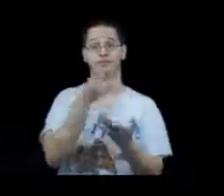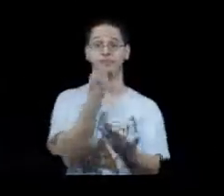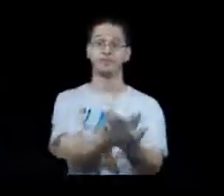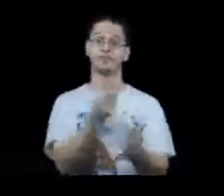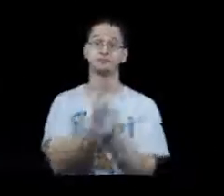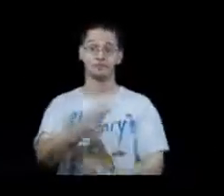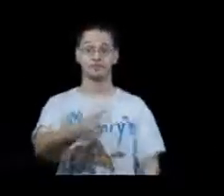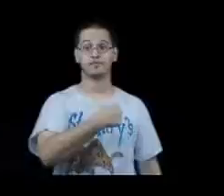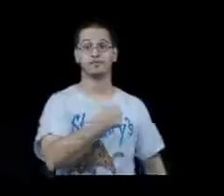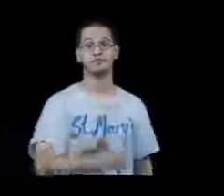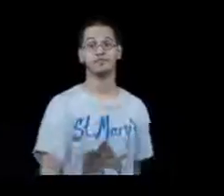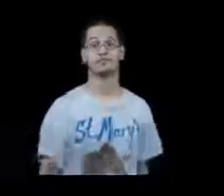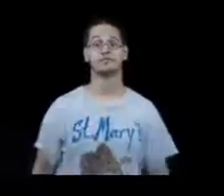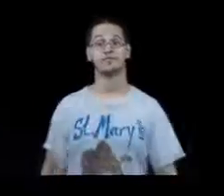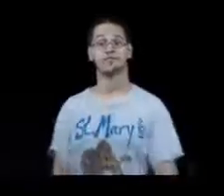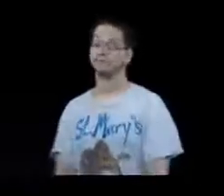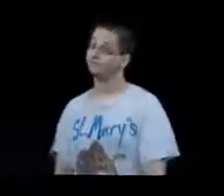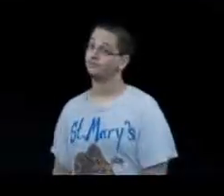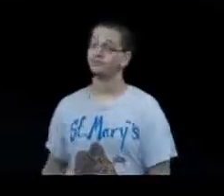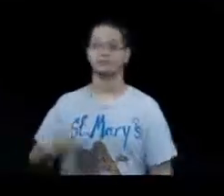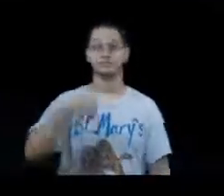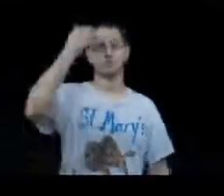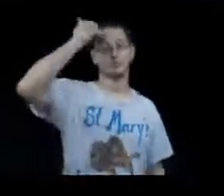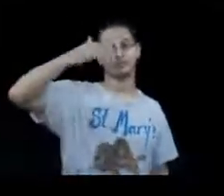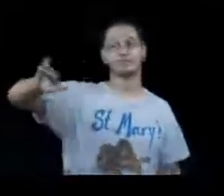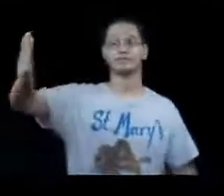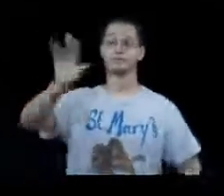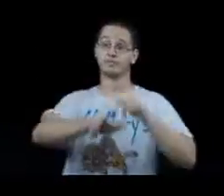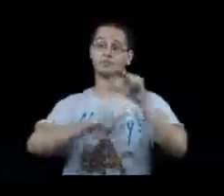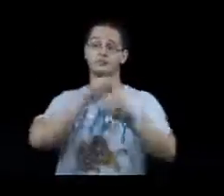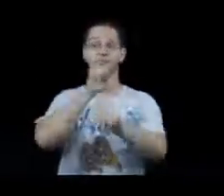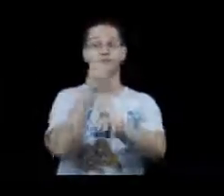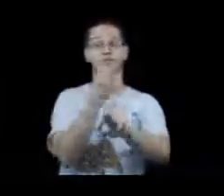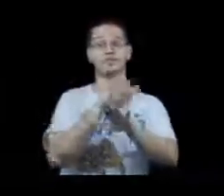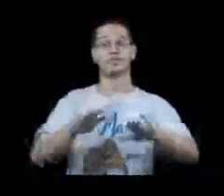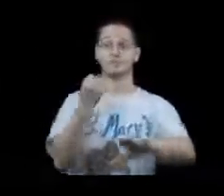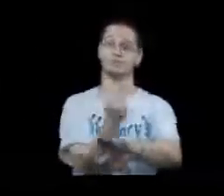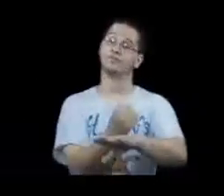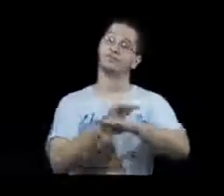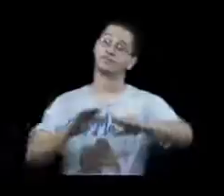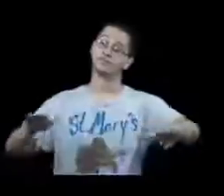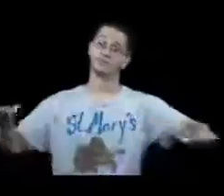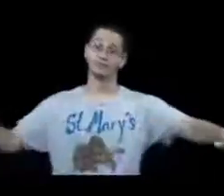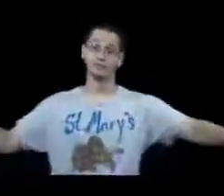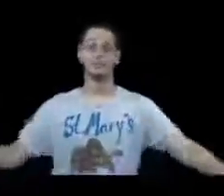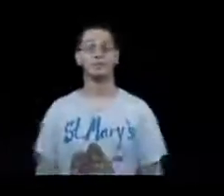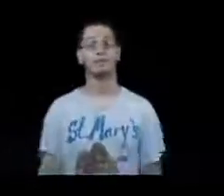me Well, I don't know if I'm walking on solid ground Cause